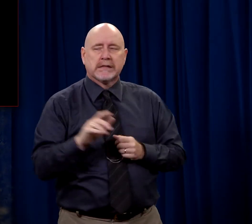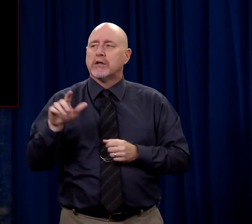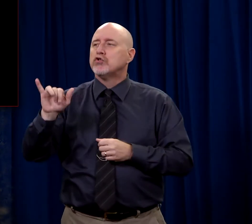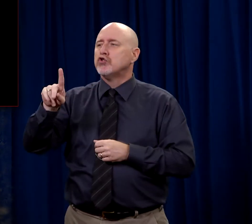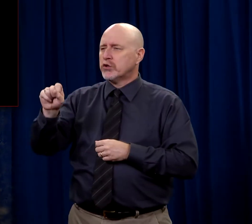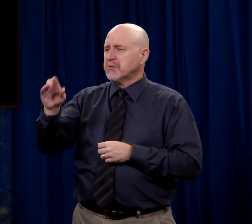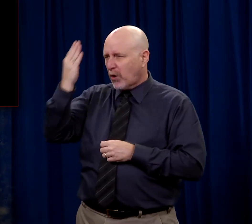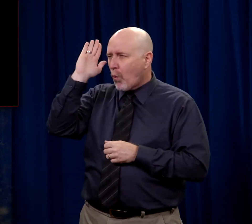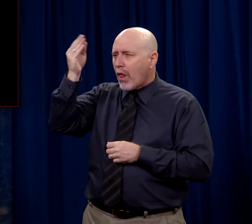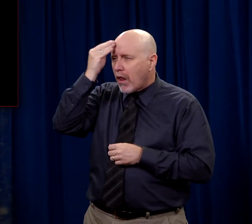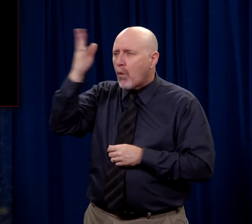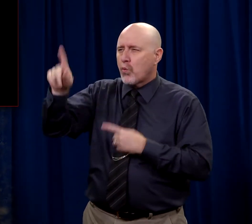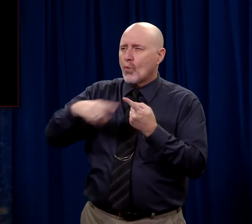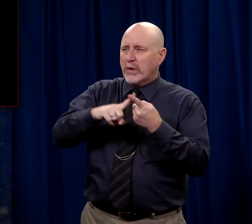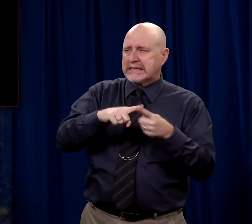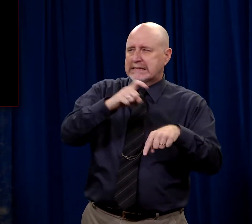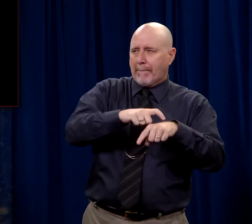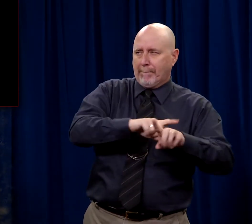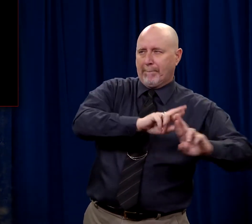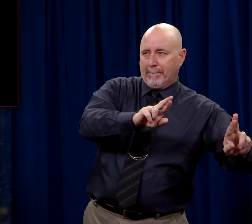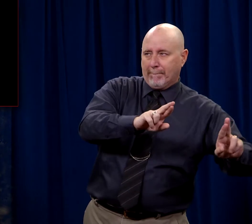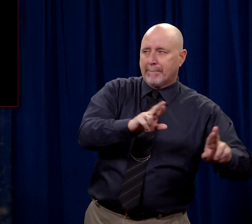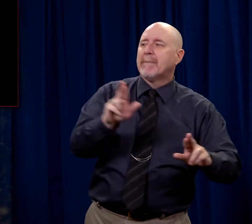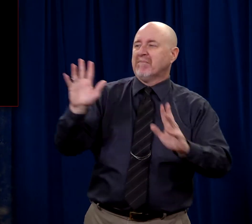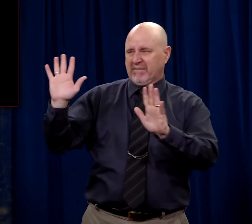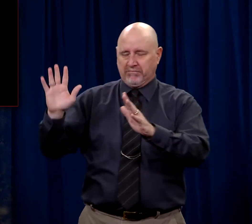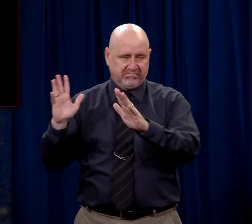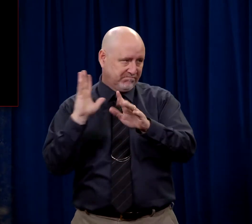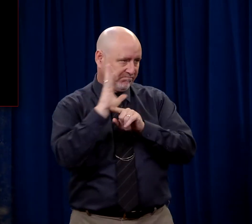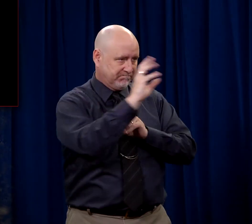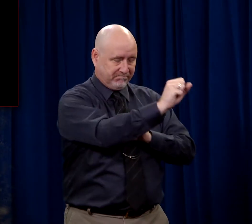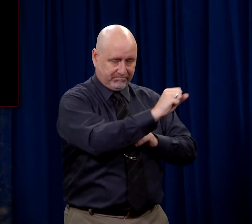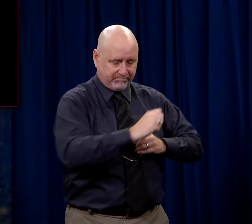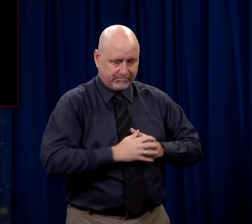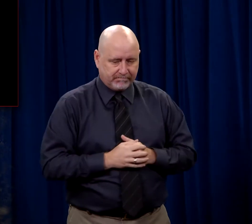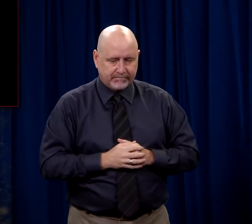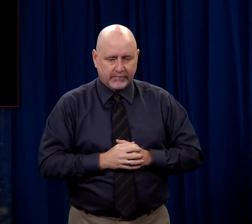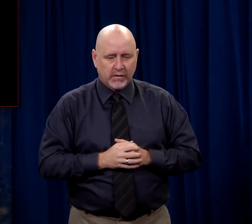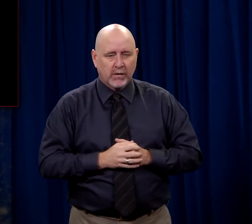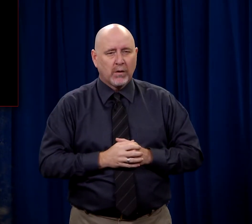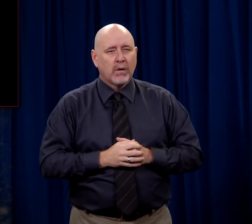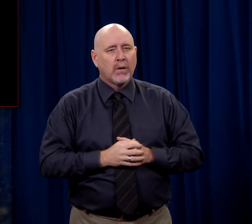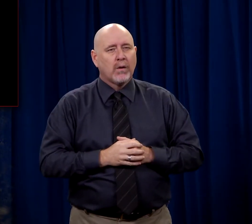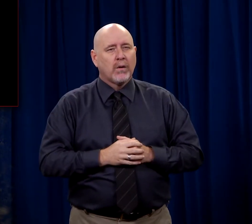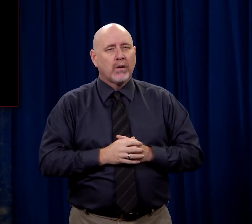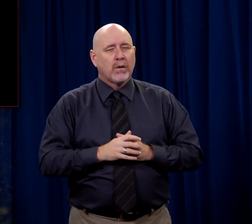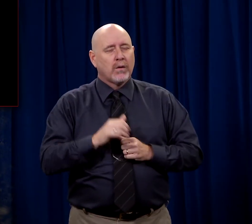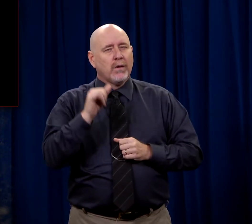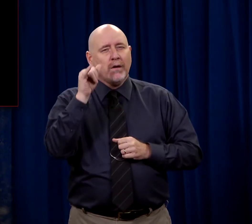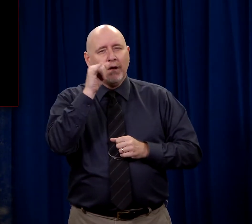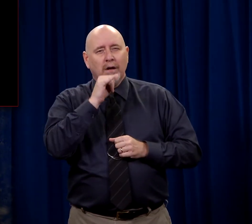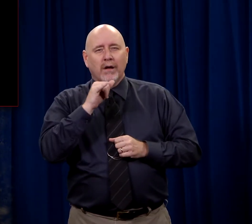He tells them He'll let them know. And He leaves. There's a certain vulnerability to